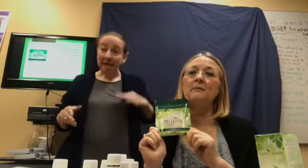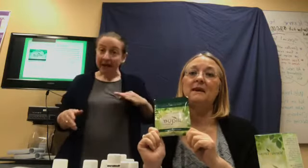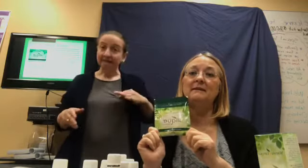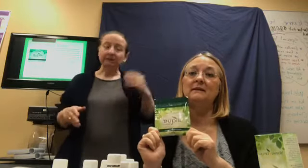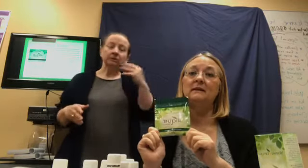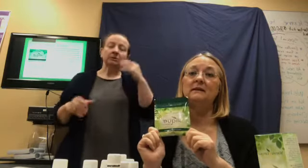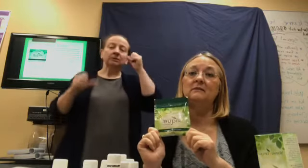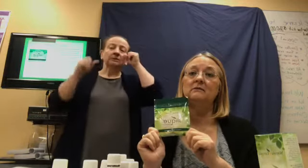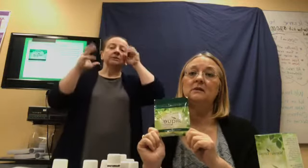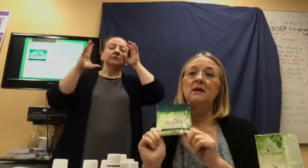amazing.